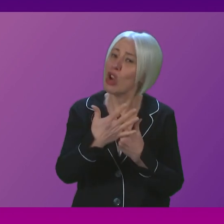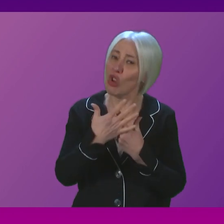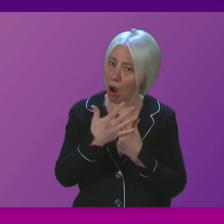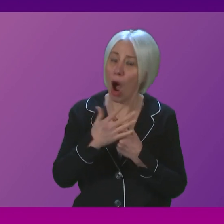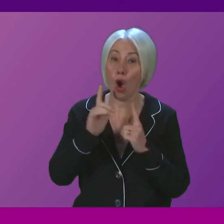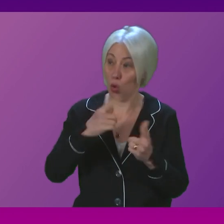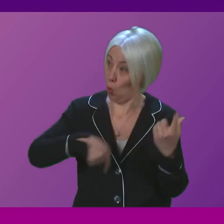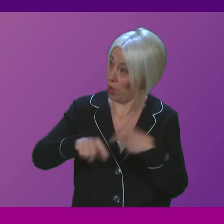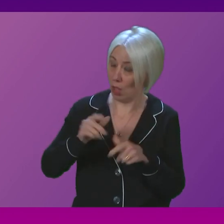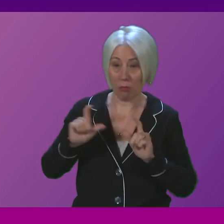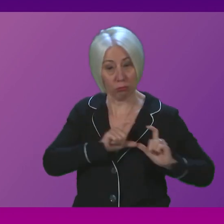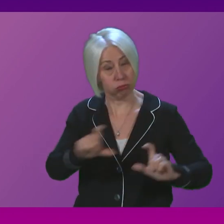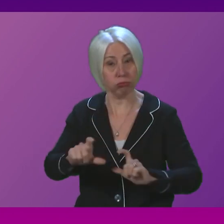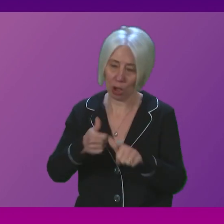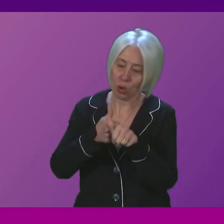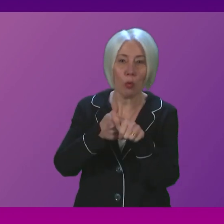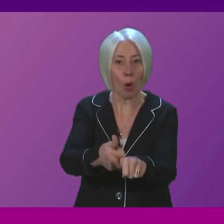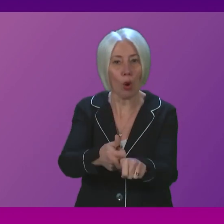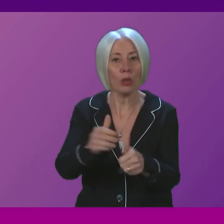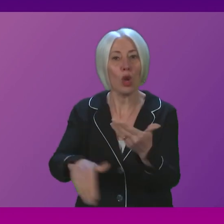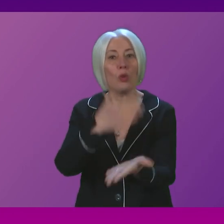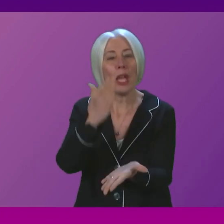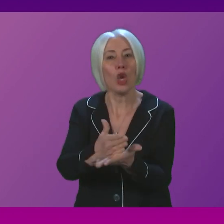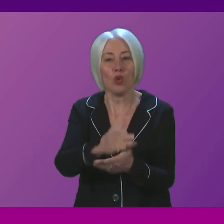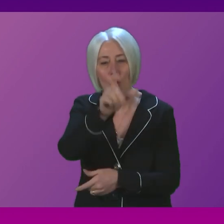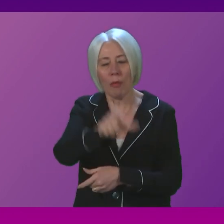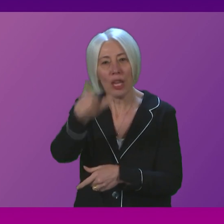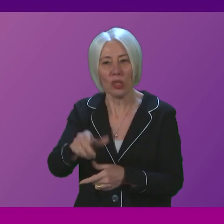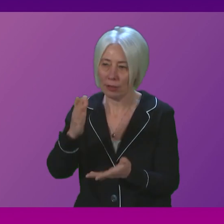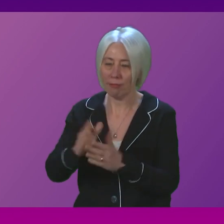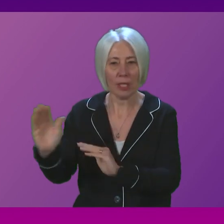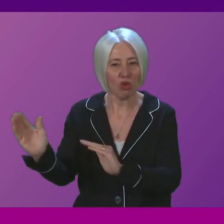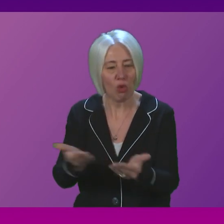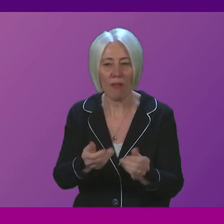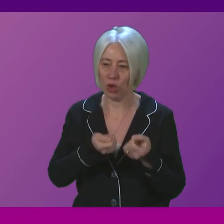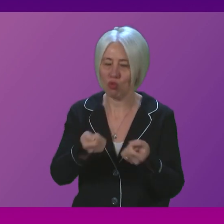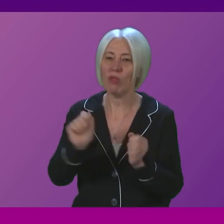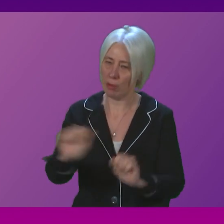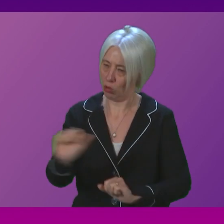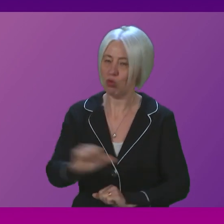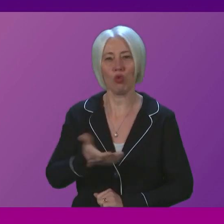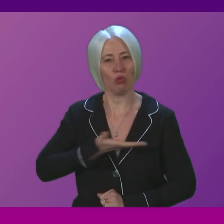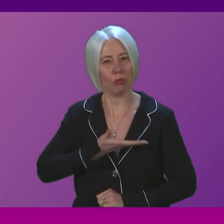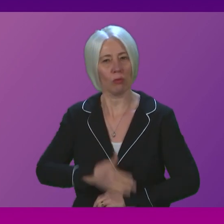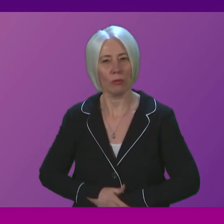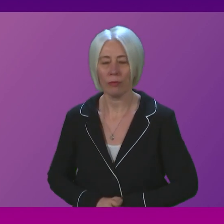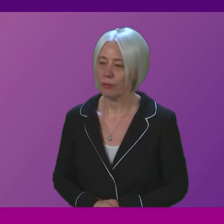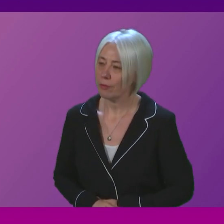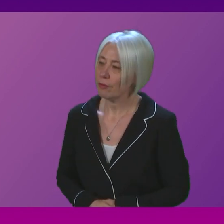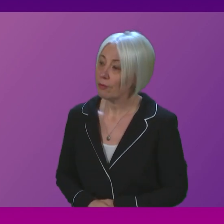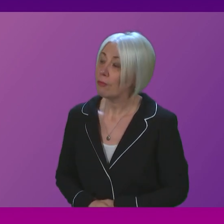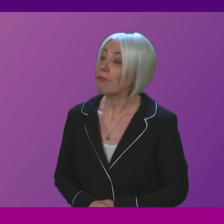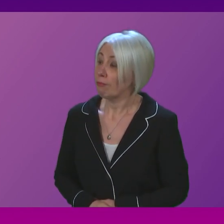continue to support it to ensure that patients get the services and the treatment that they deserve. Douglas Ross, well,